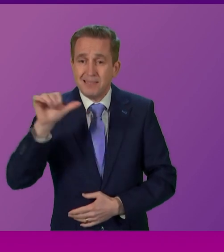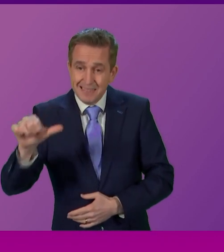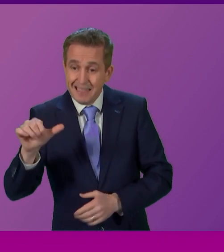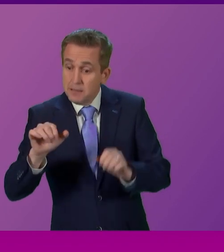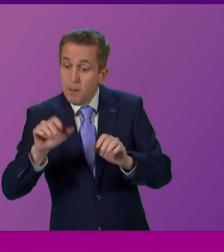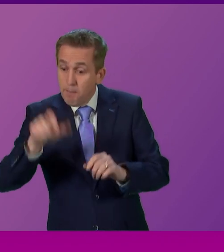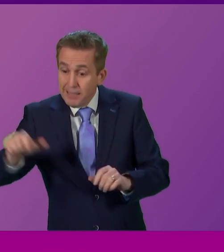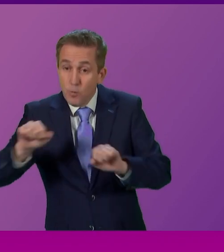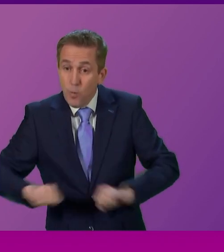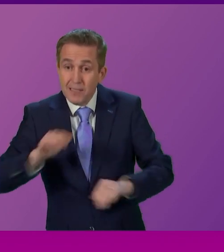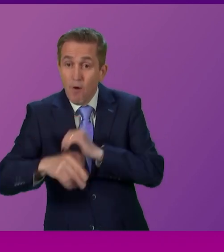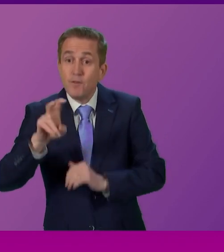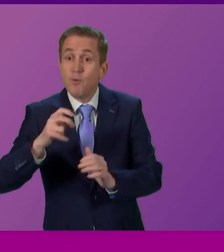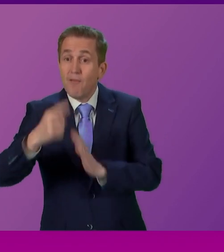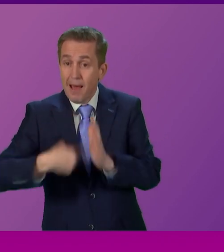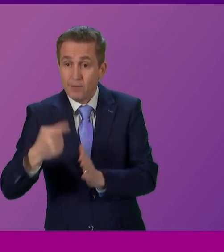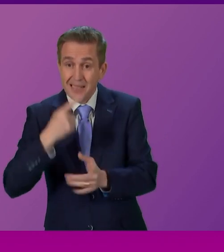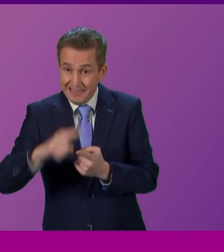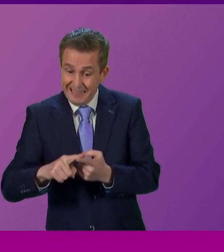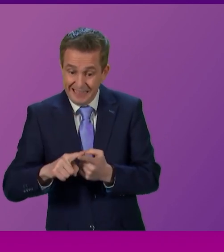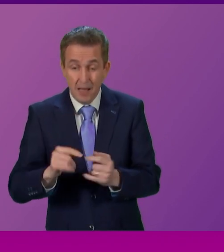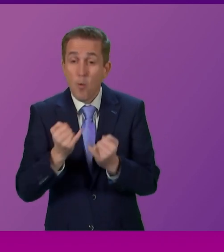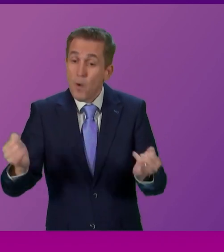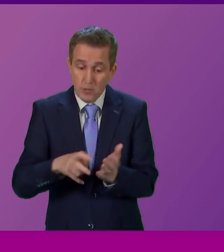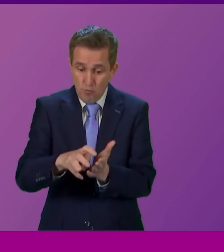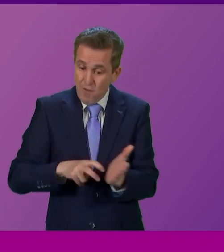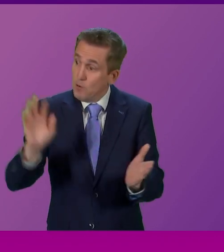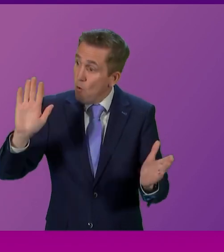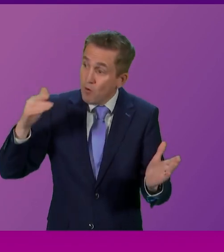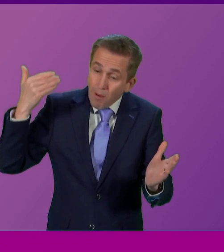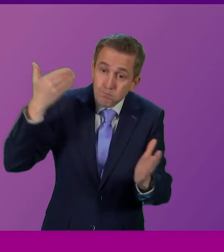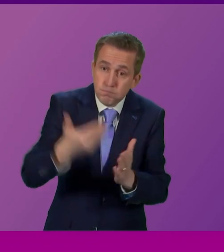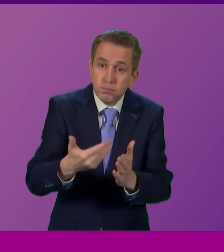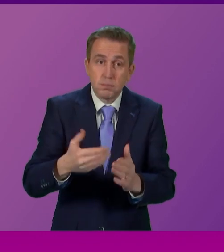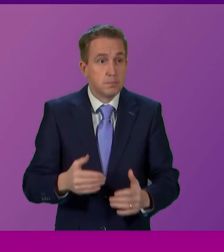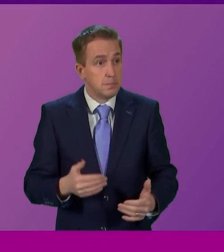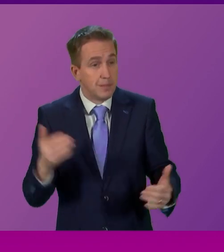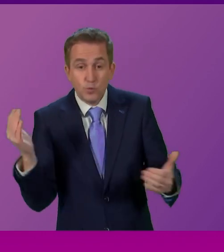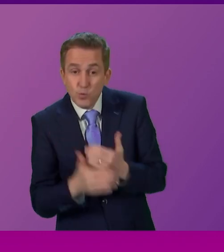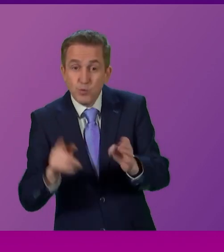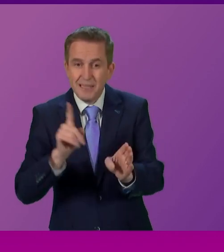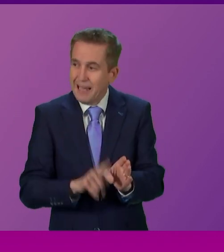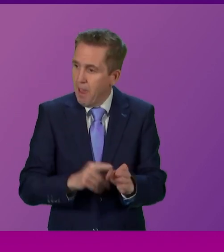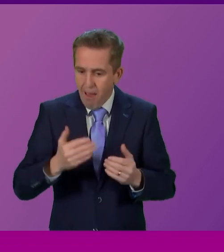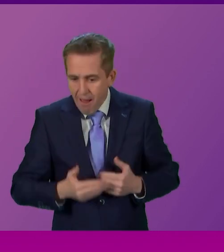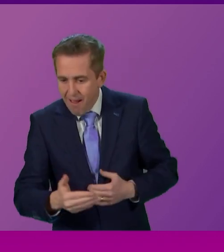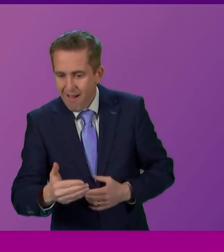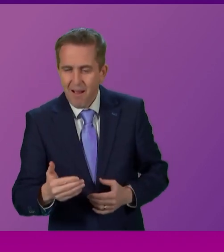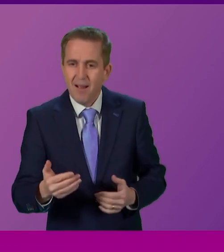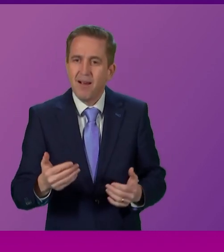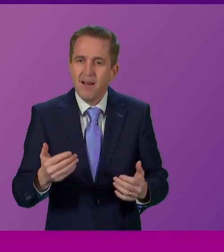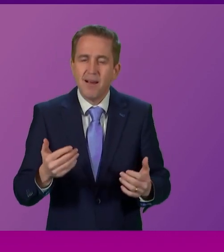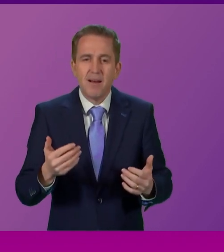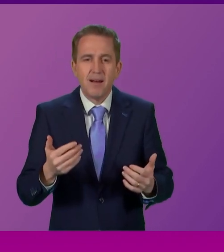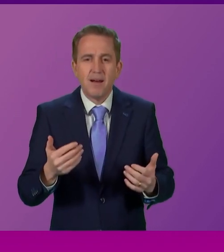than 12 hours in an A&E department. The worst on record ever. It is a new year, as we have heard from many colleagues across